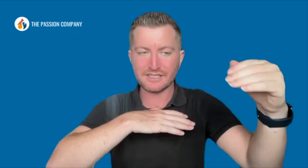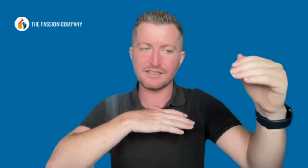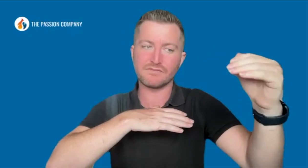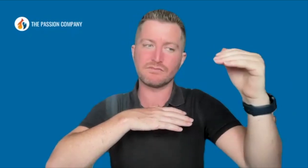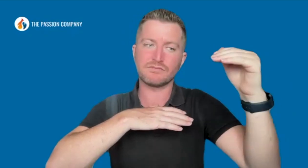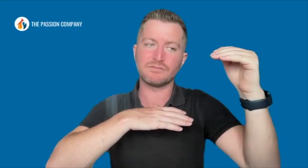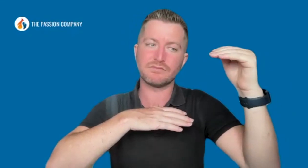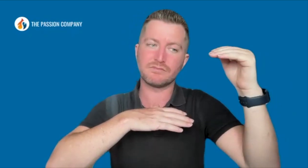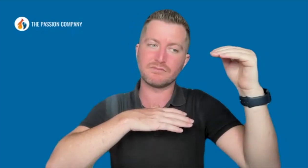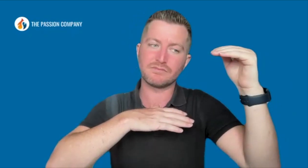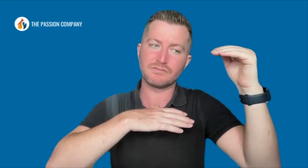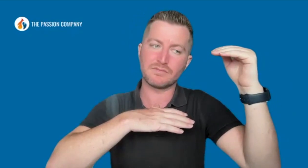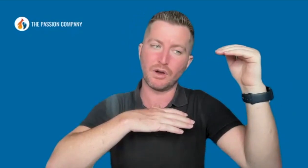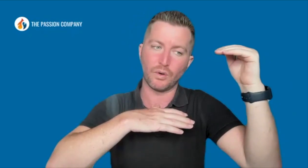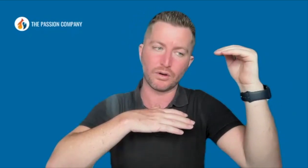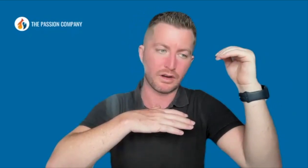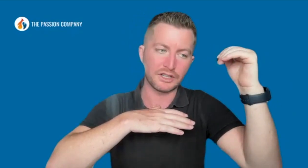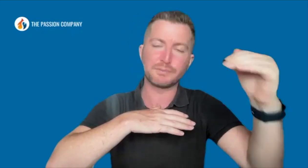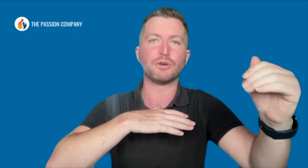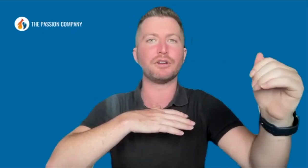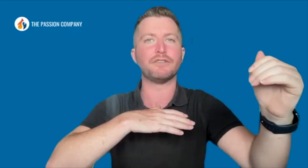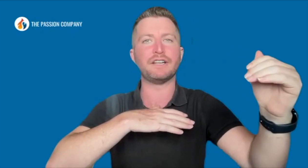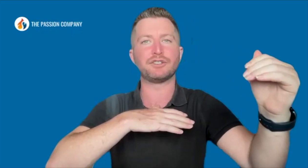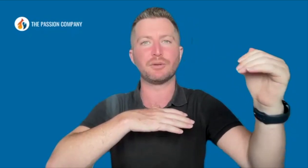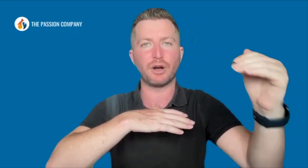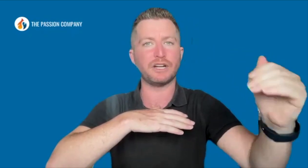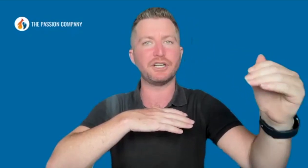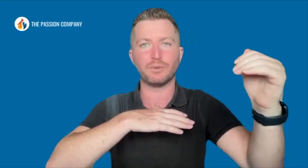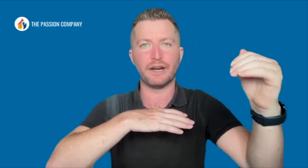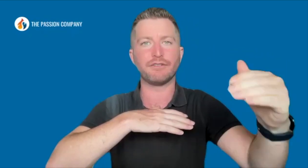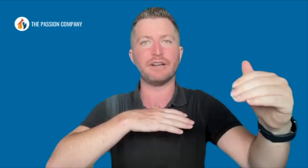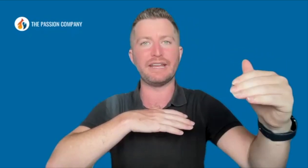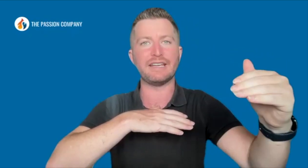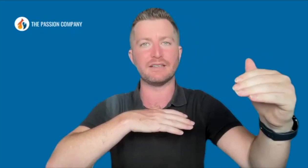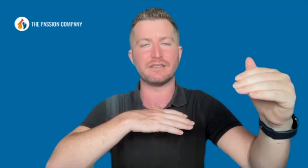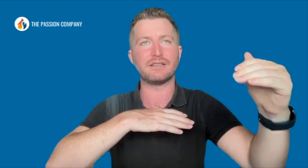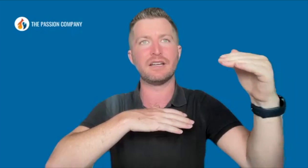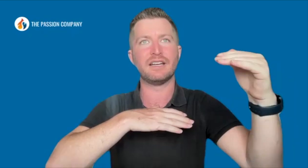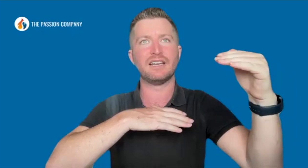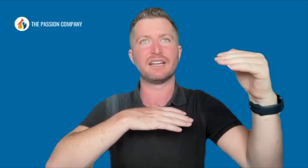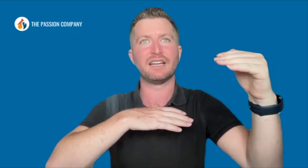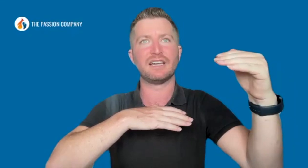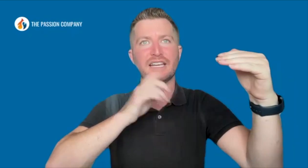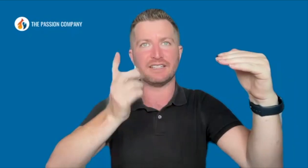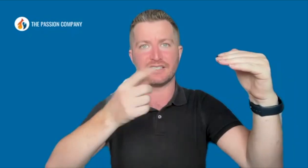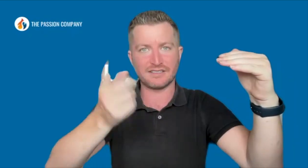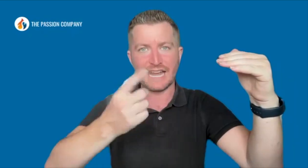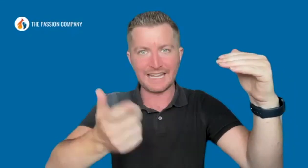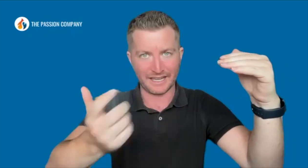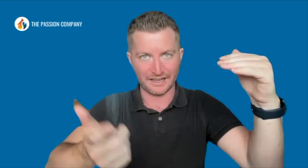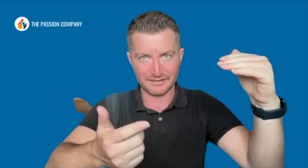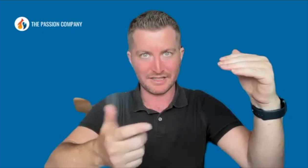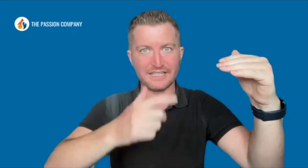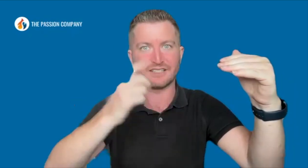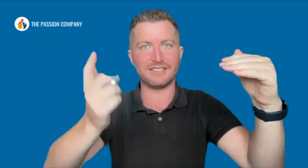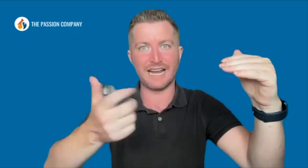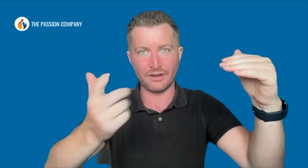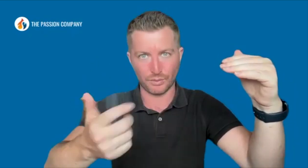or entrepreneurial venture project, whatever it is, is tanking, is downward